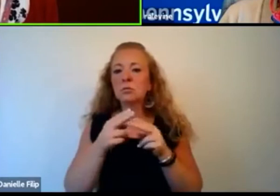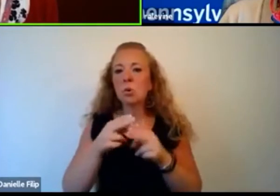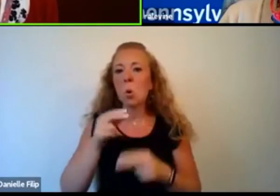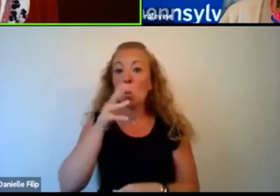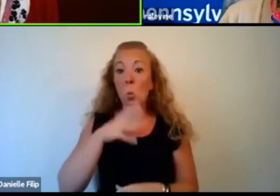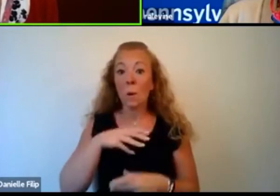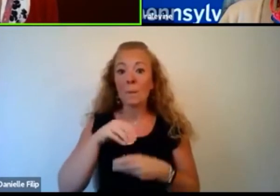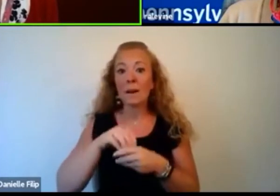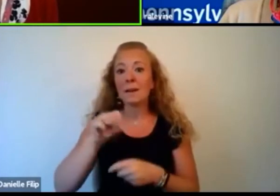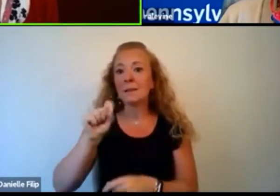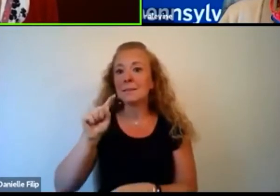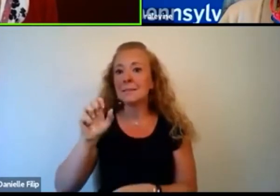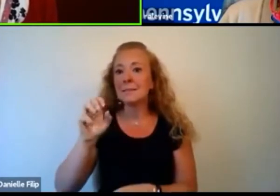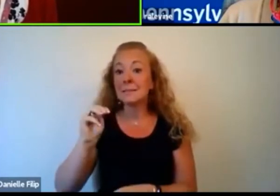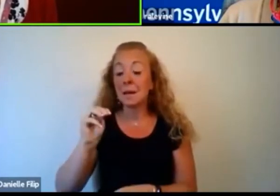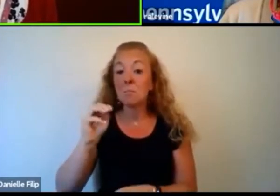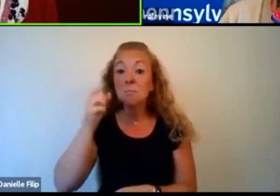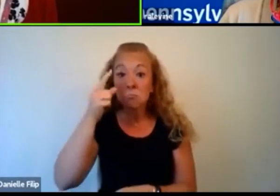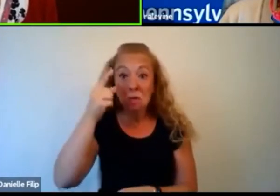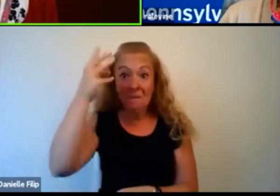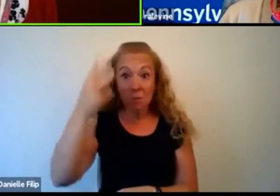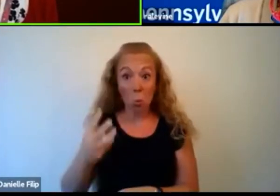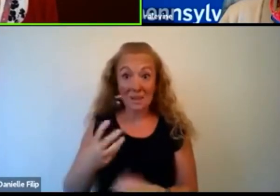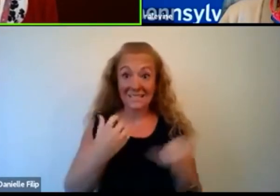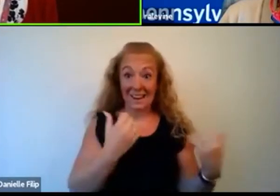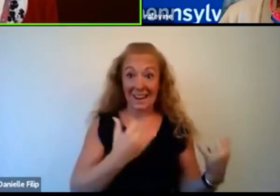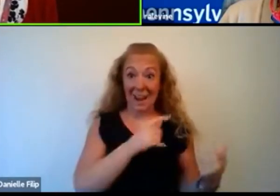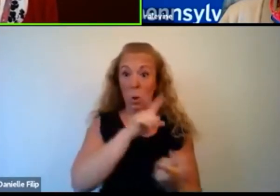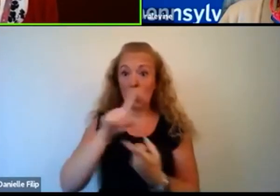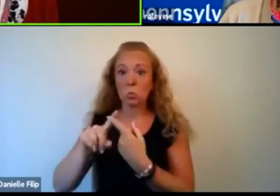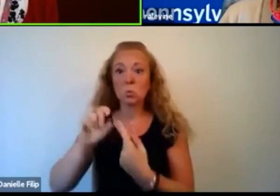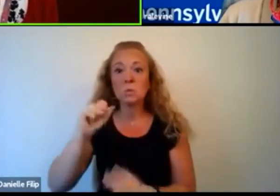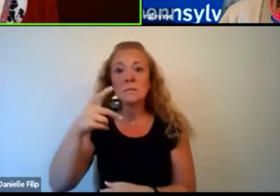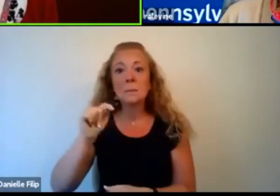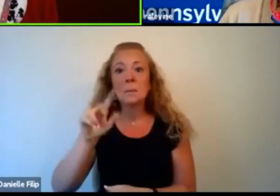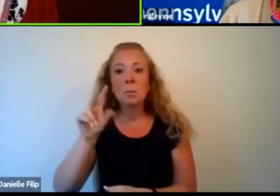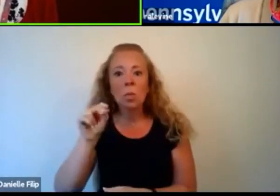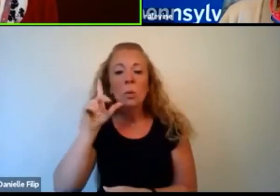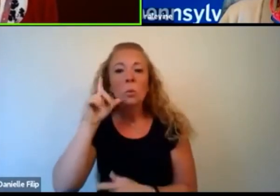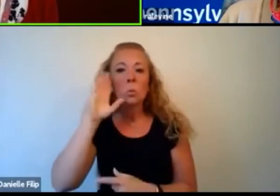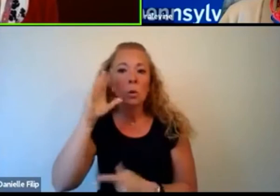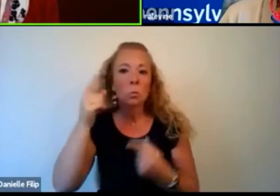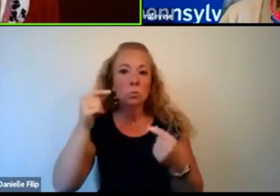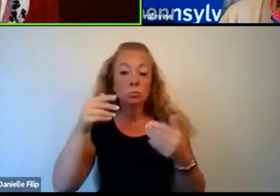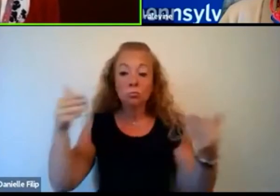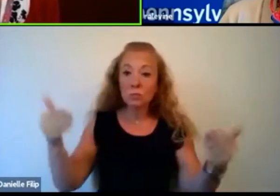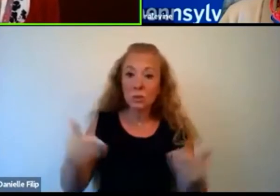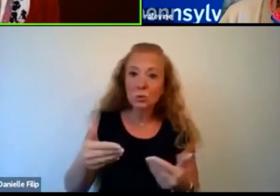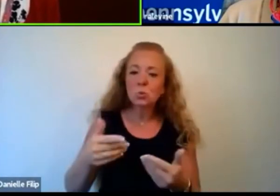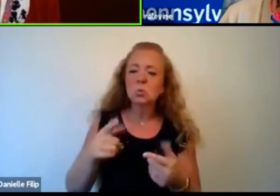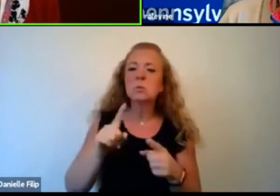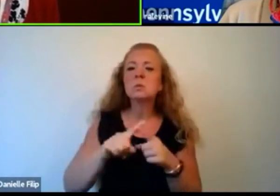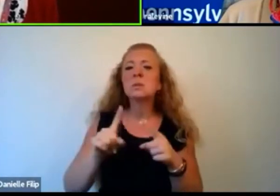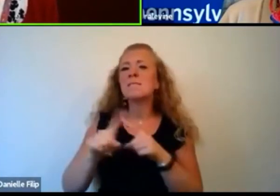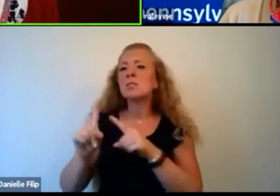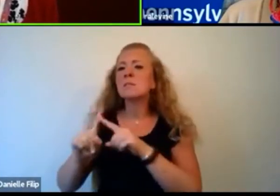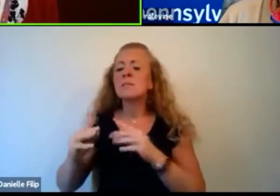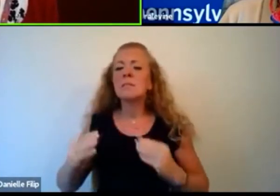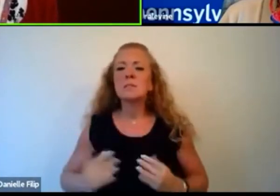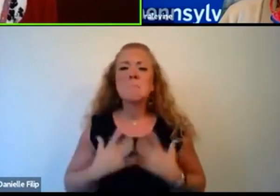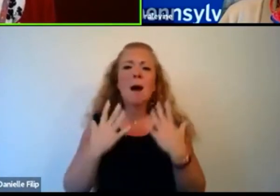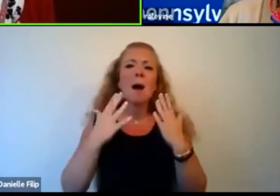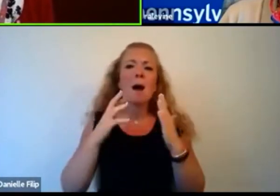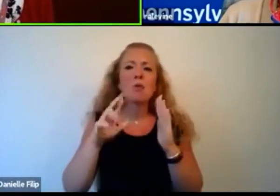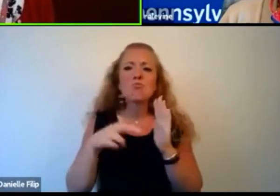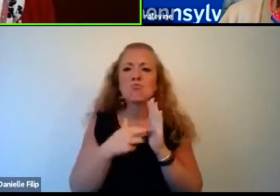Wednesday from now through September 30th, we'll introduce you to some inspiring female role models who are doing incredible work in a variety